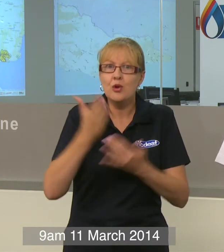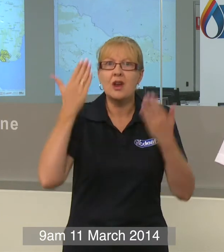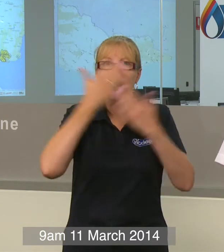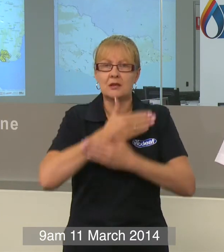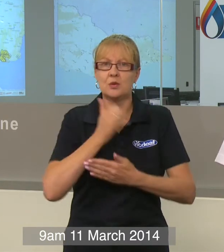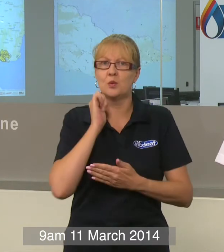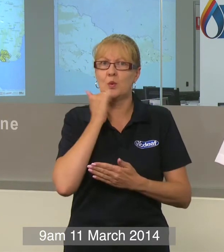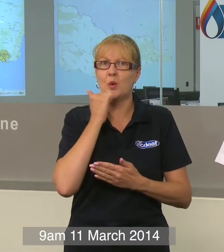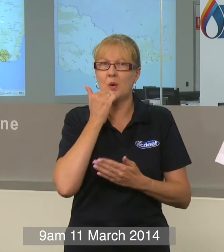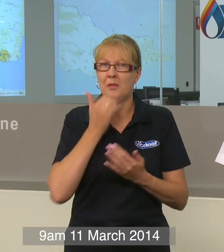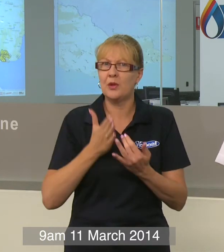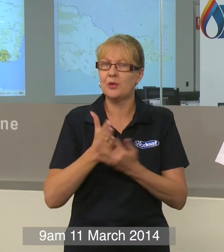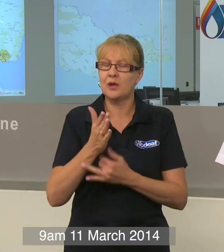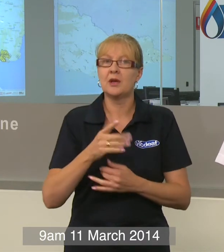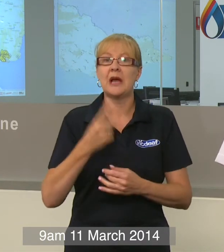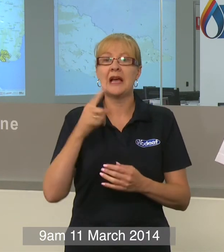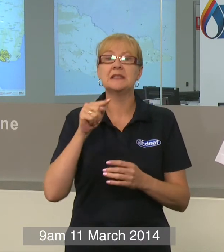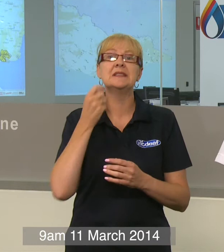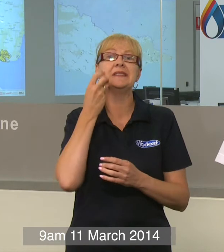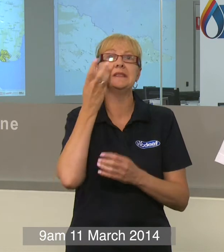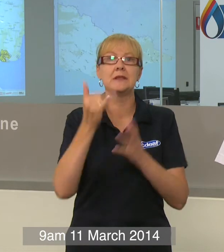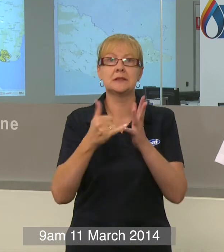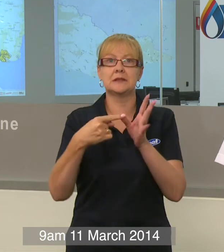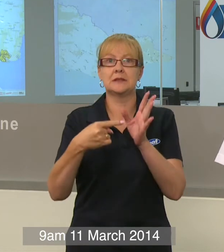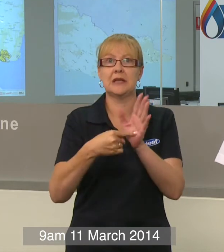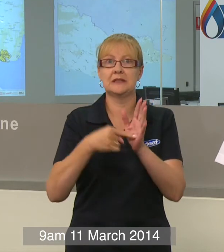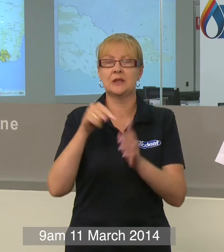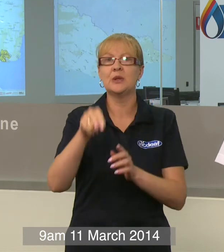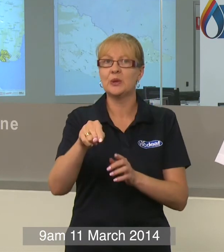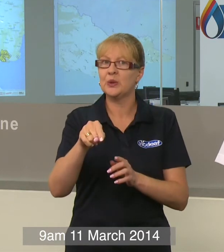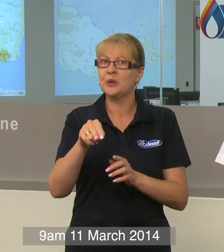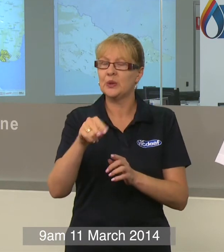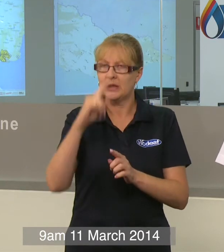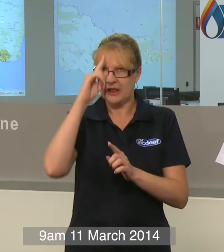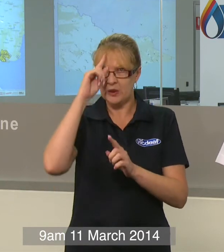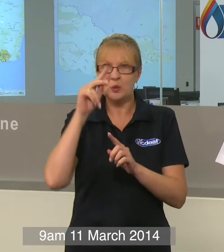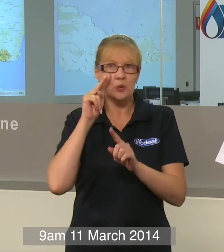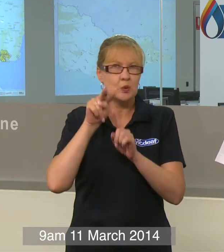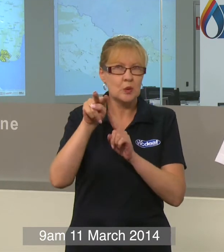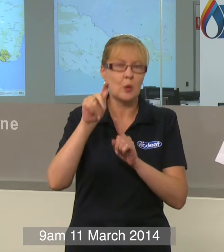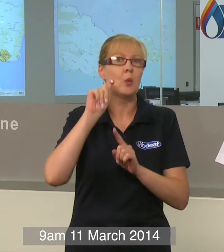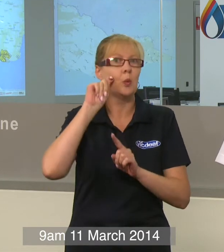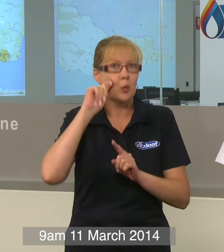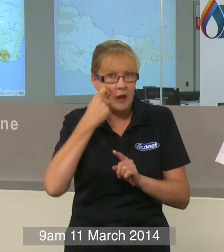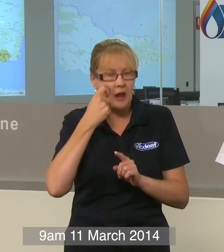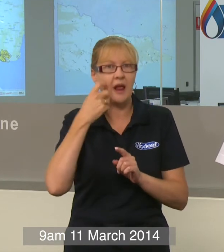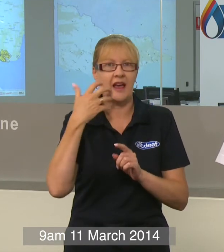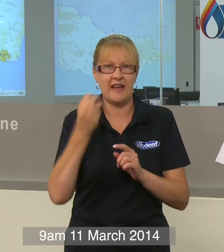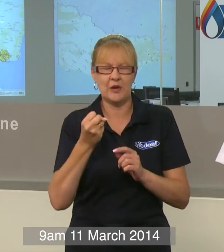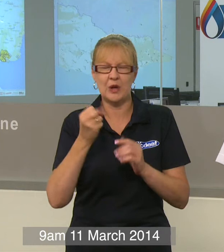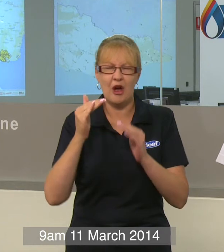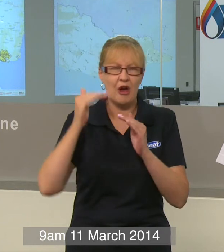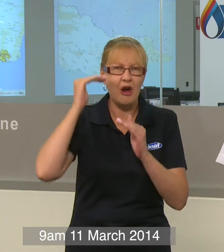next key day is Saturday on the forecast where again it'll be very high, potentially severe, again wind,